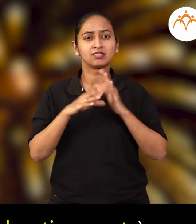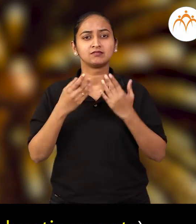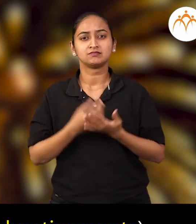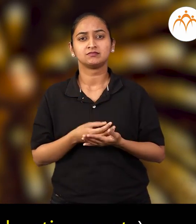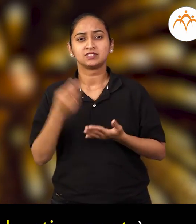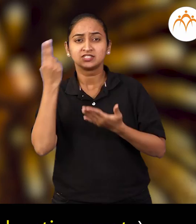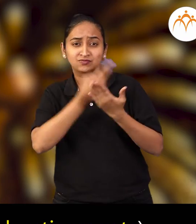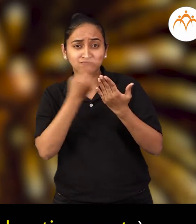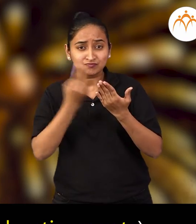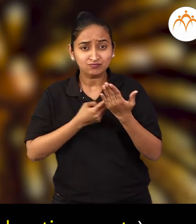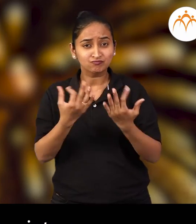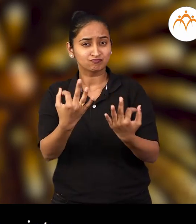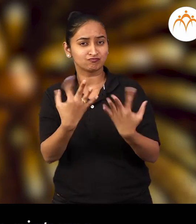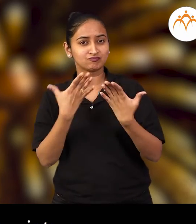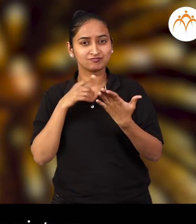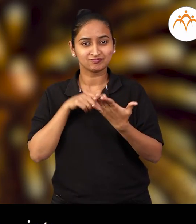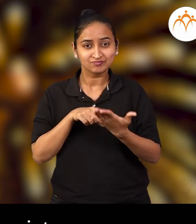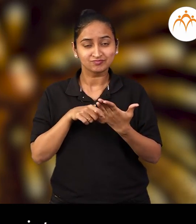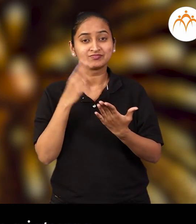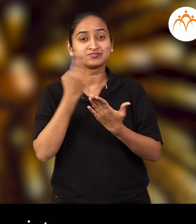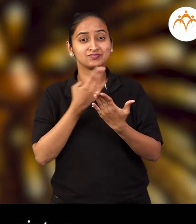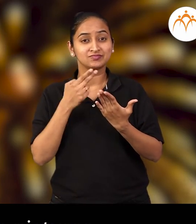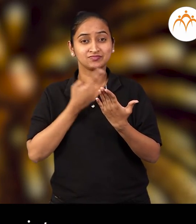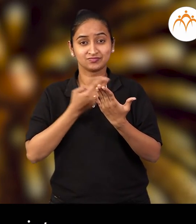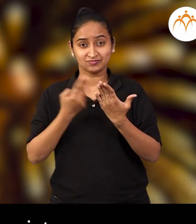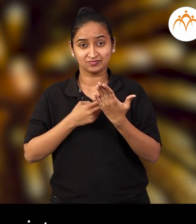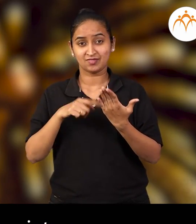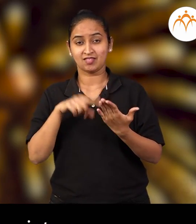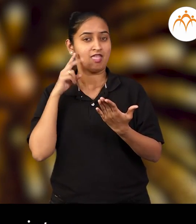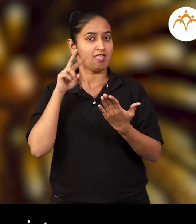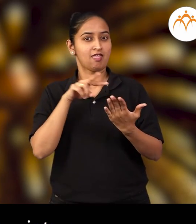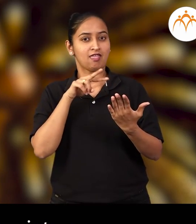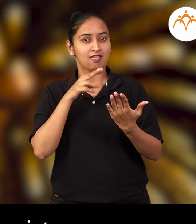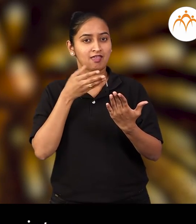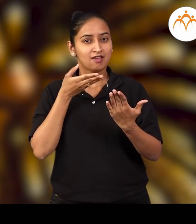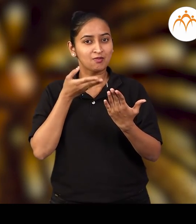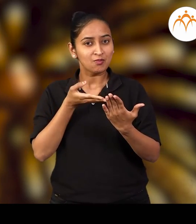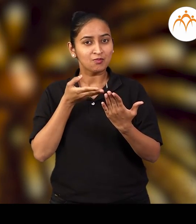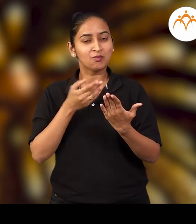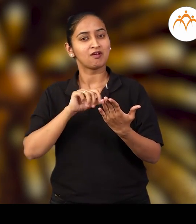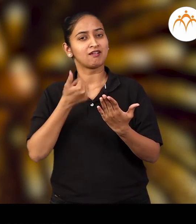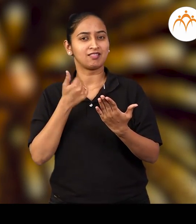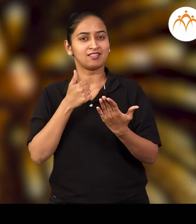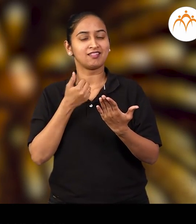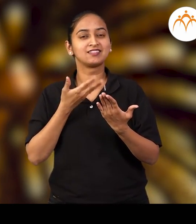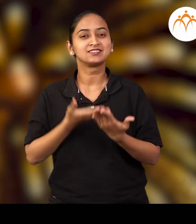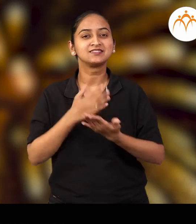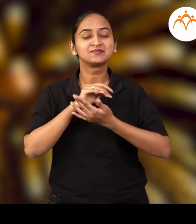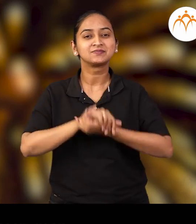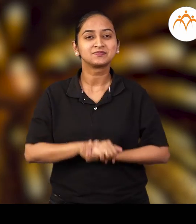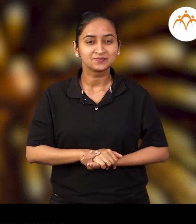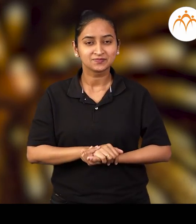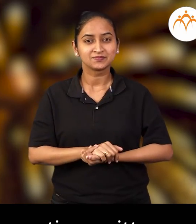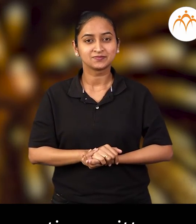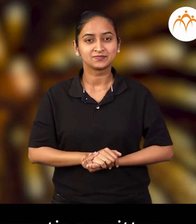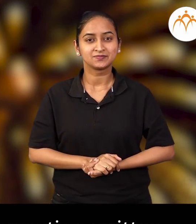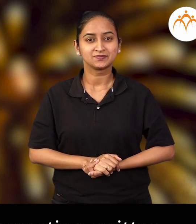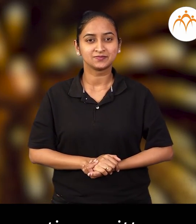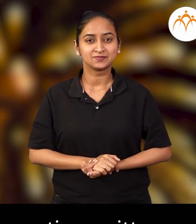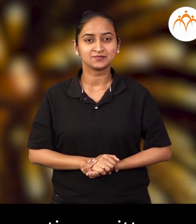advertisements have attractive pictures. They catch our eye. Then we